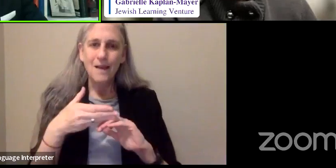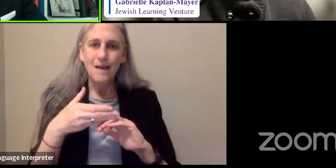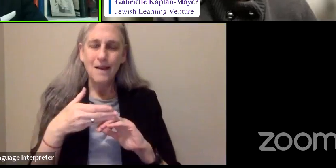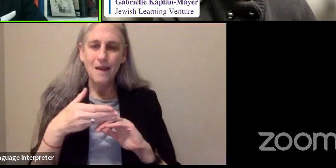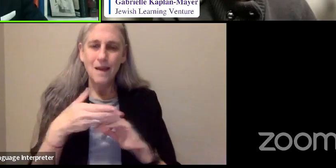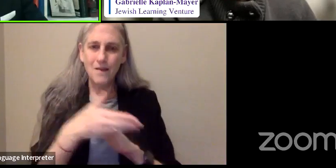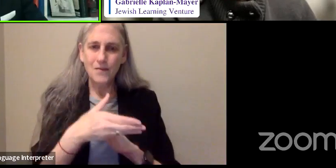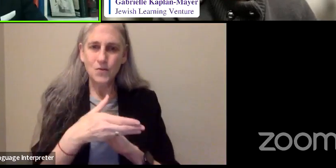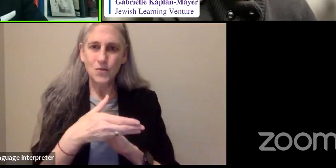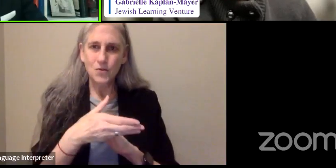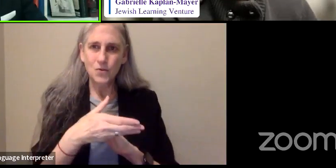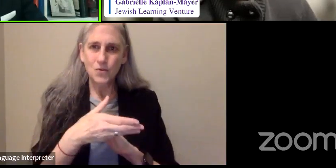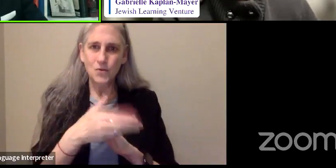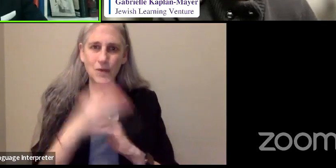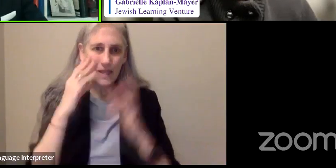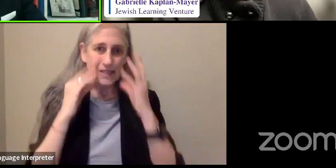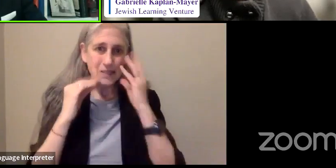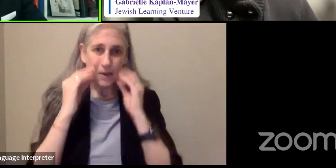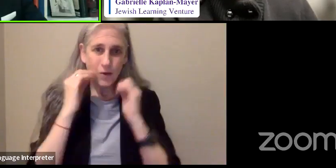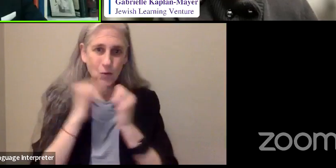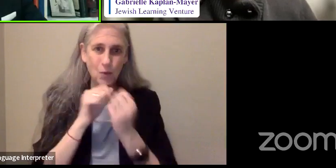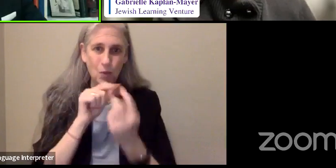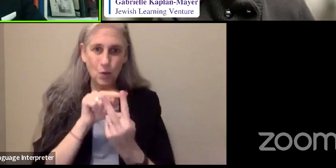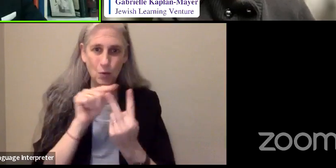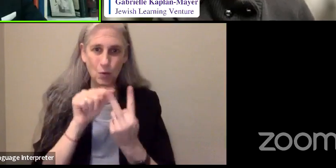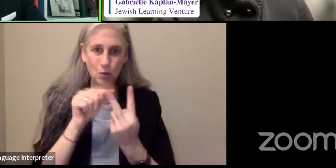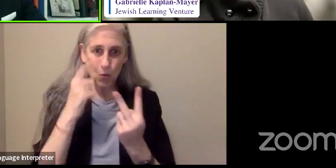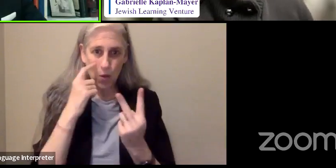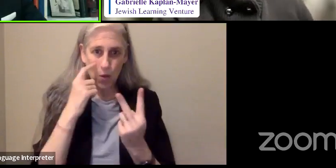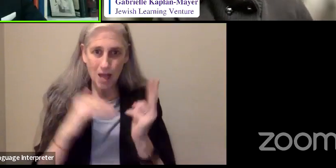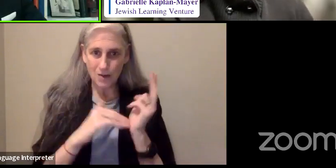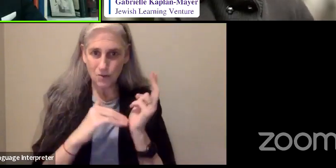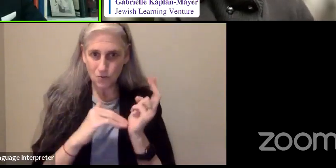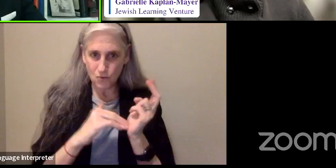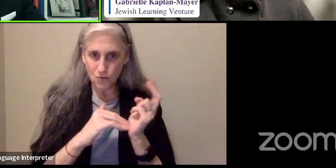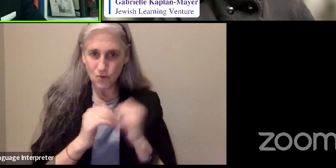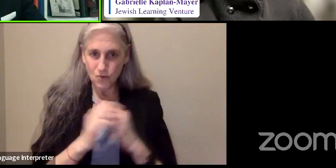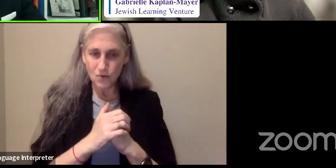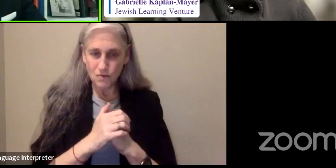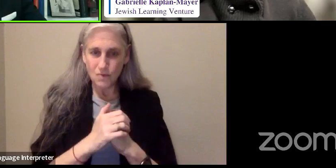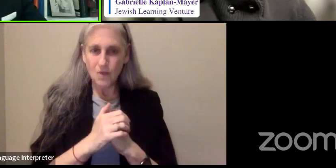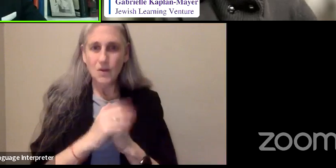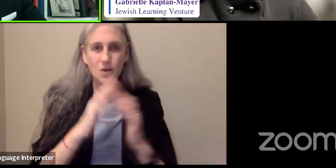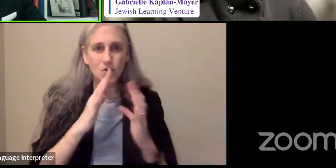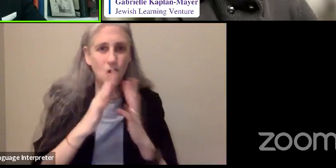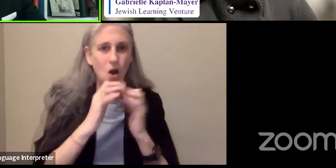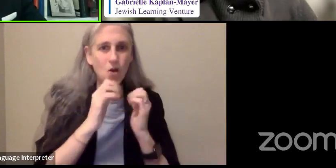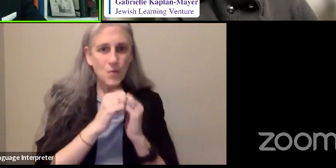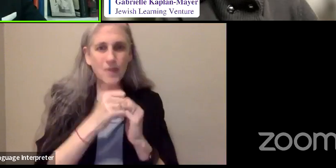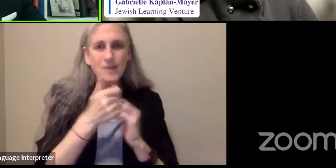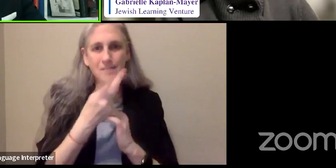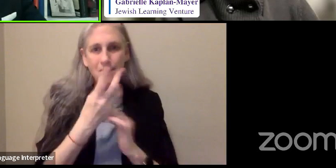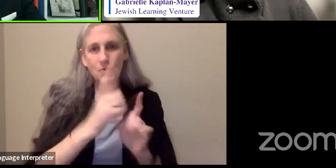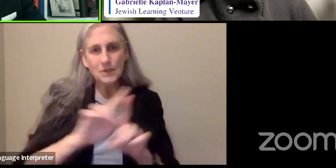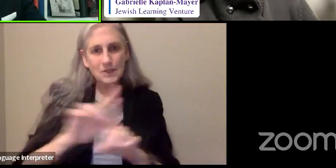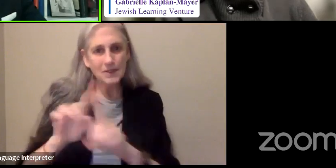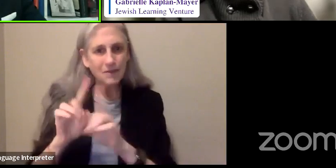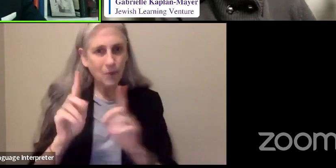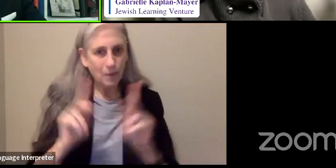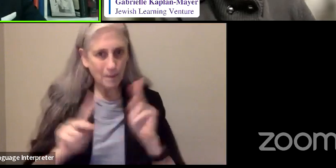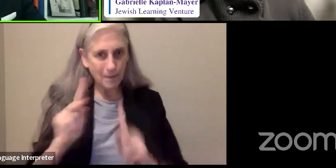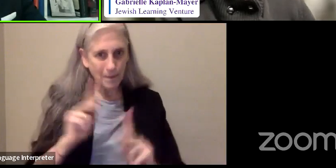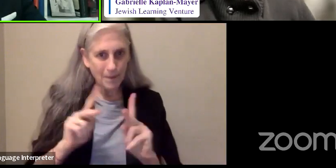After the experience with the two doctors, we talked to a number of people and we found out that there was a doctor,